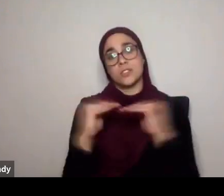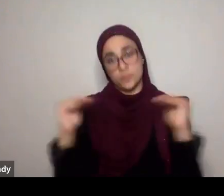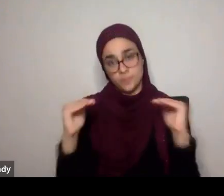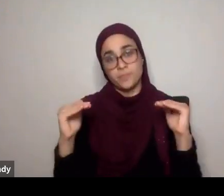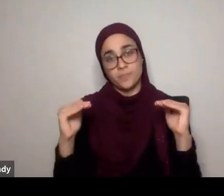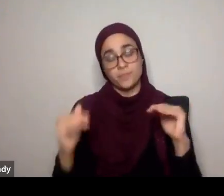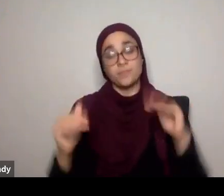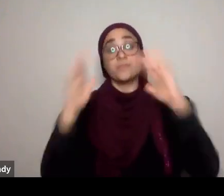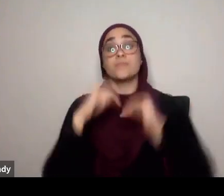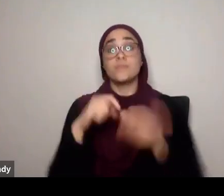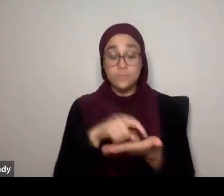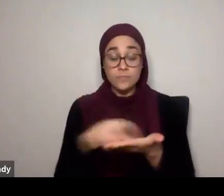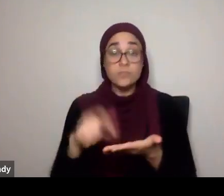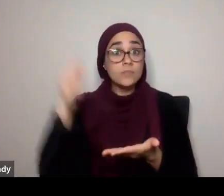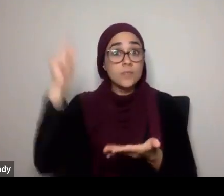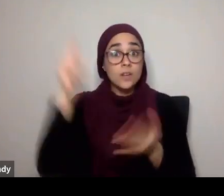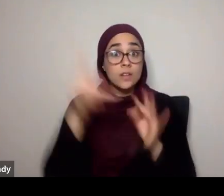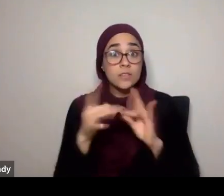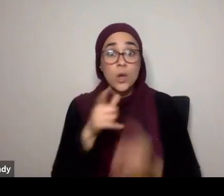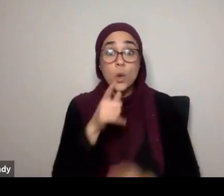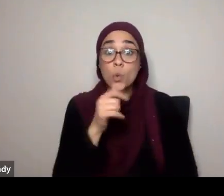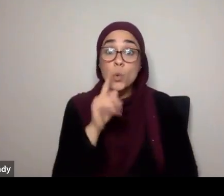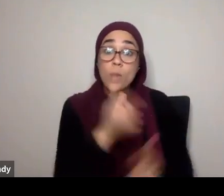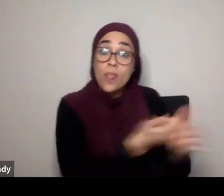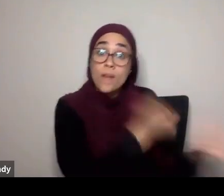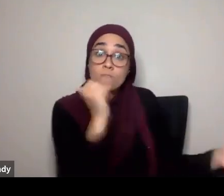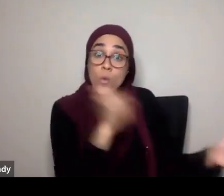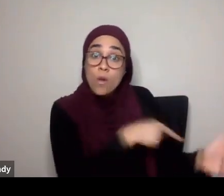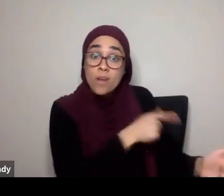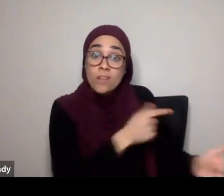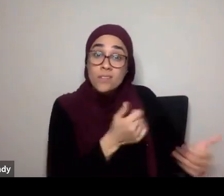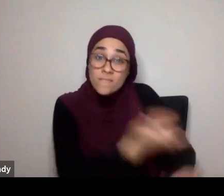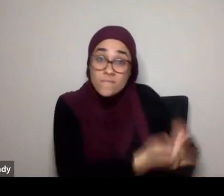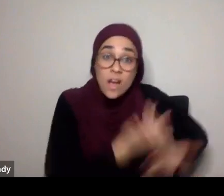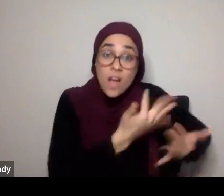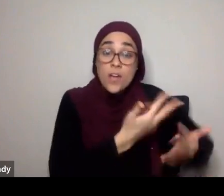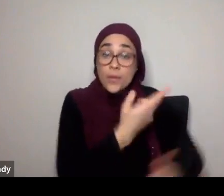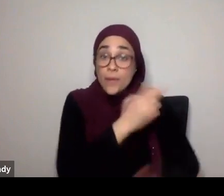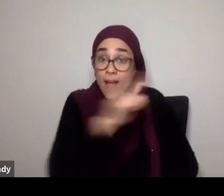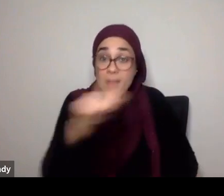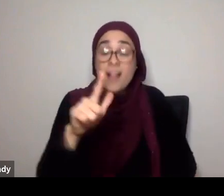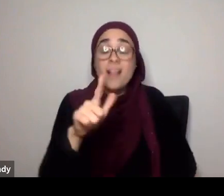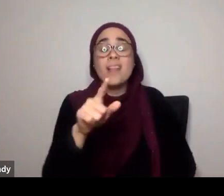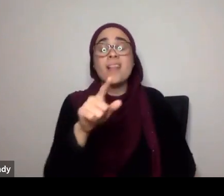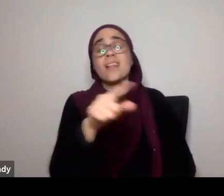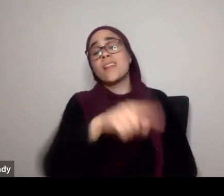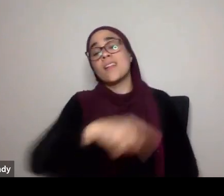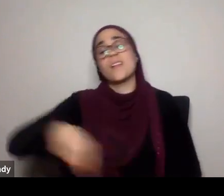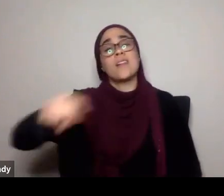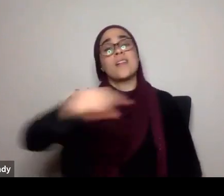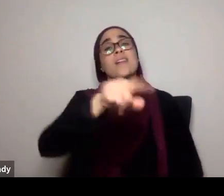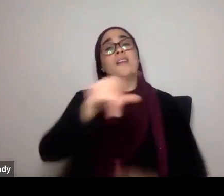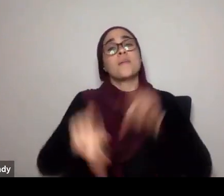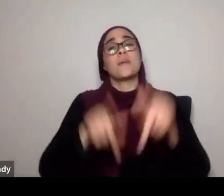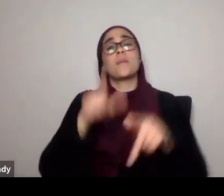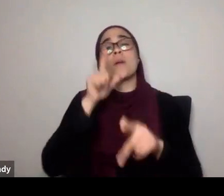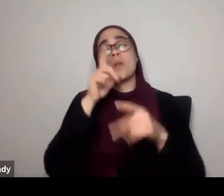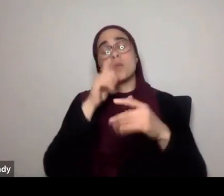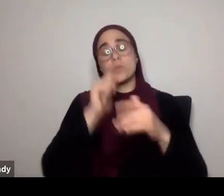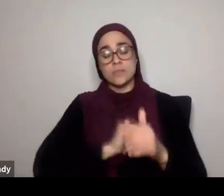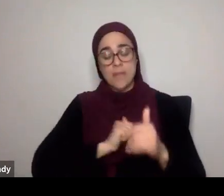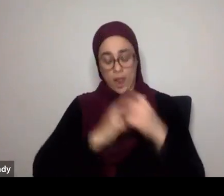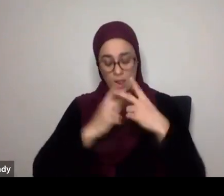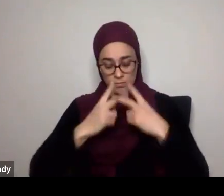misery, tazakka, the one who engages, the one that, he or she engages, in self purification, self purification,